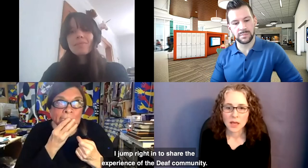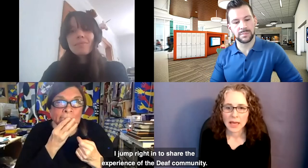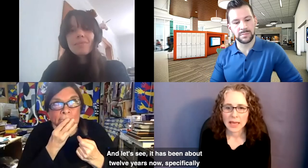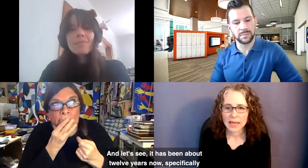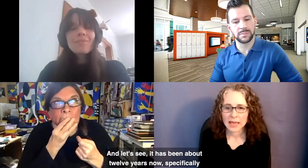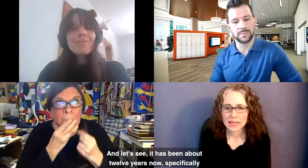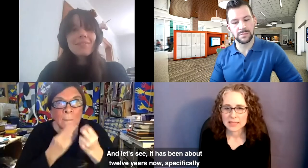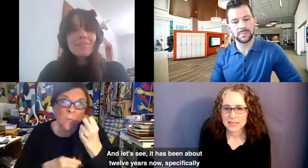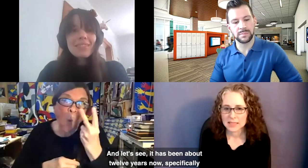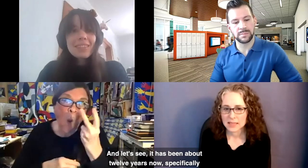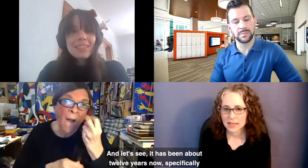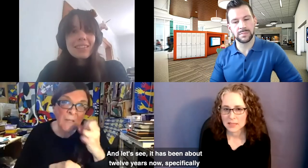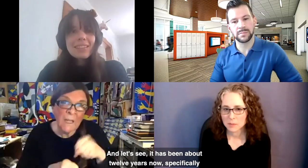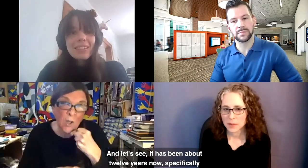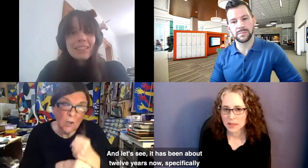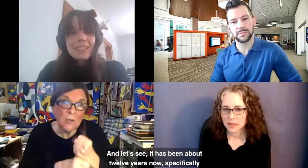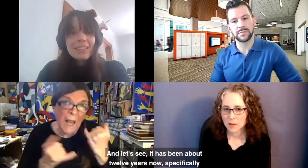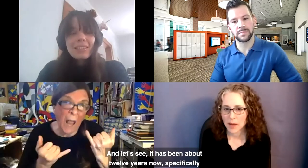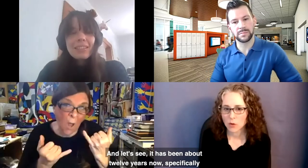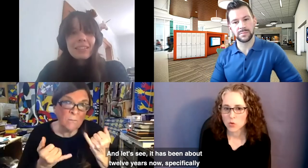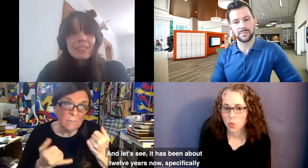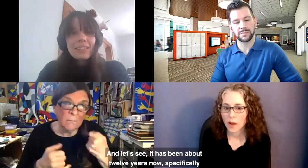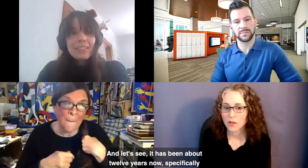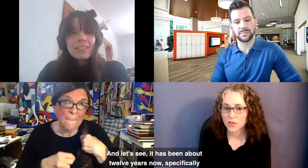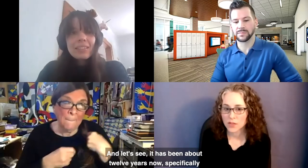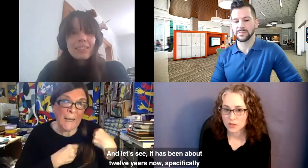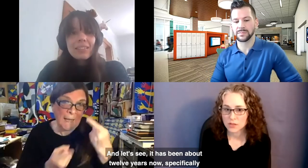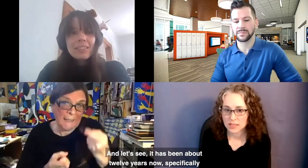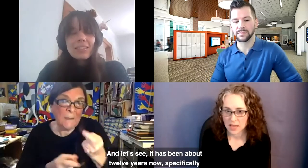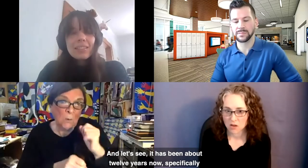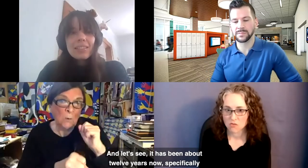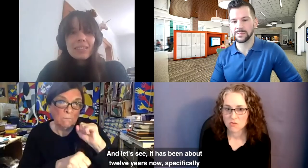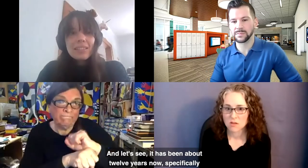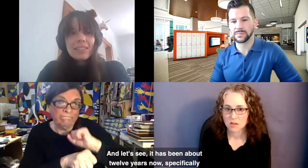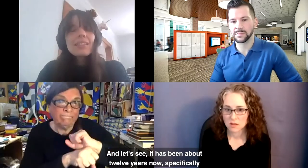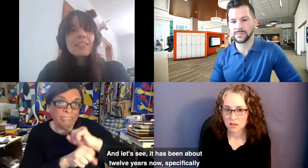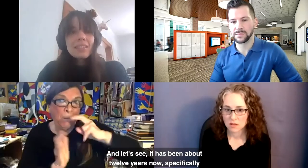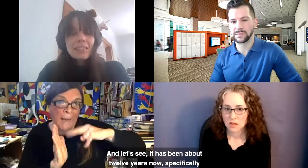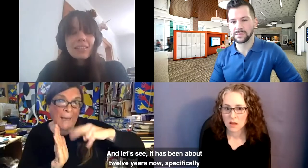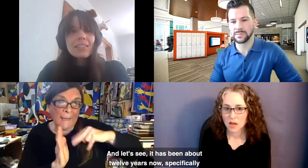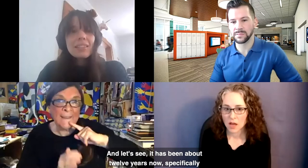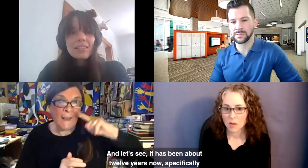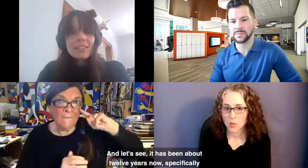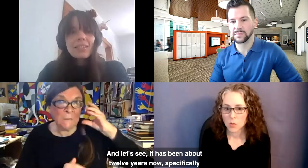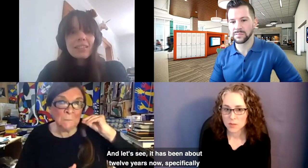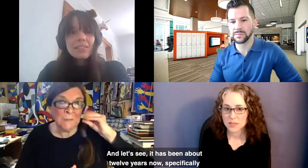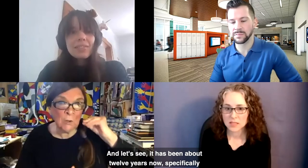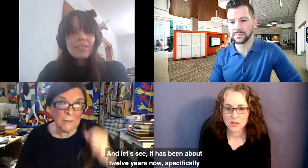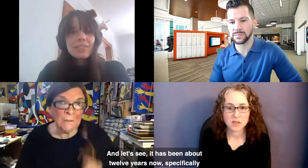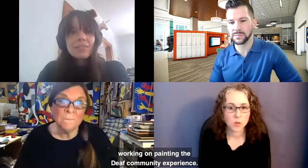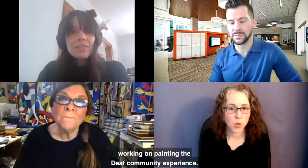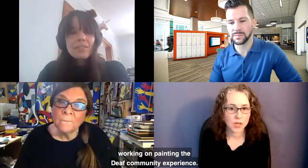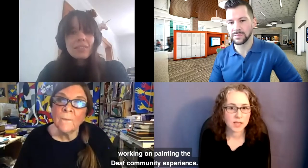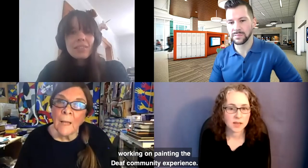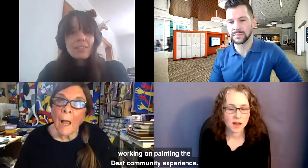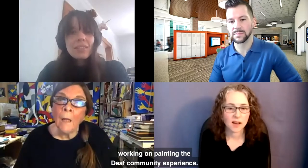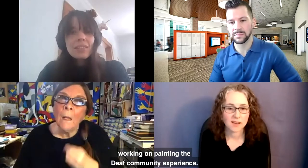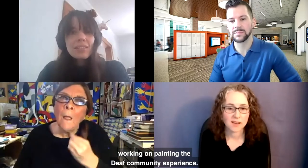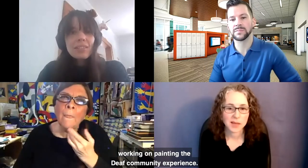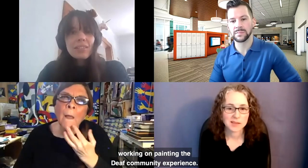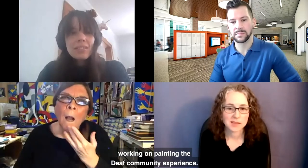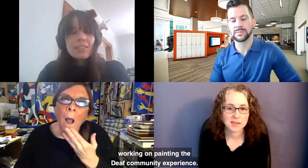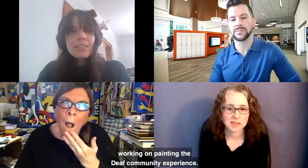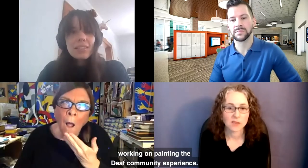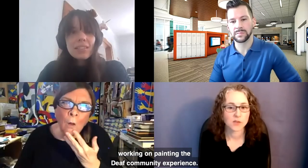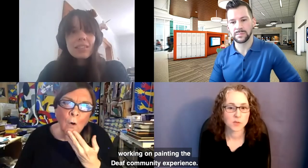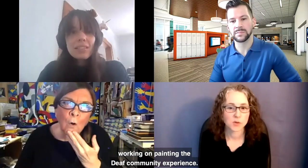And let's see. It has been about 12 years now, specifically working on